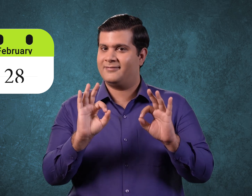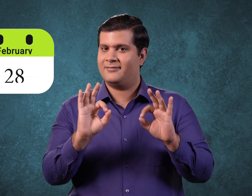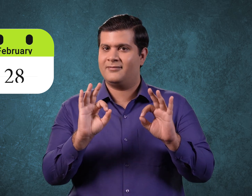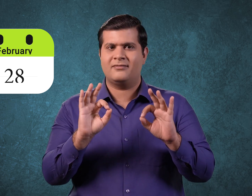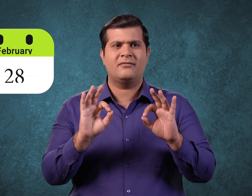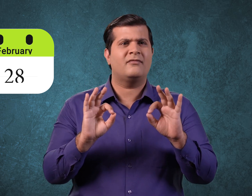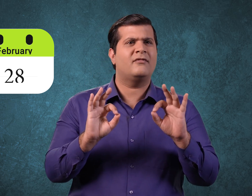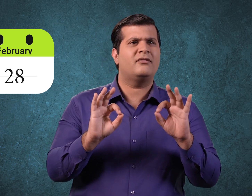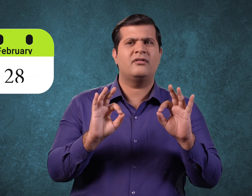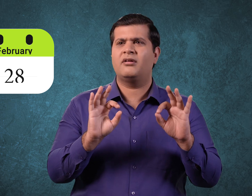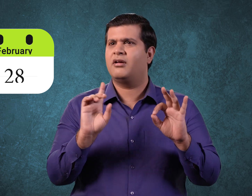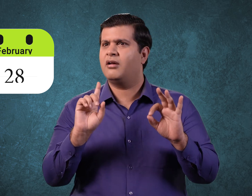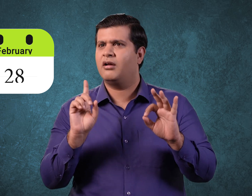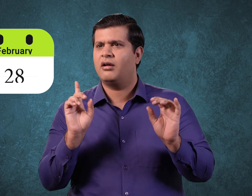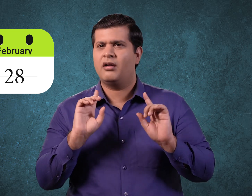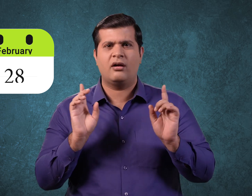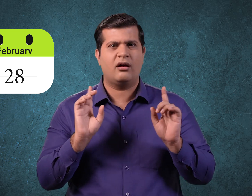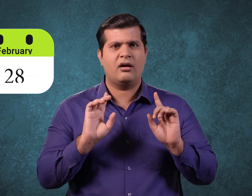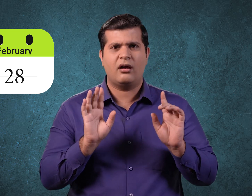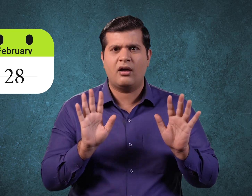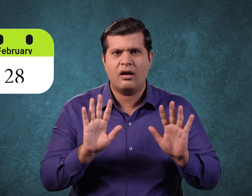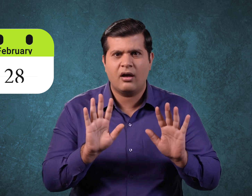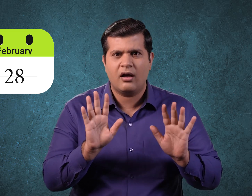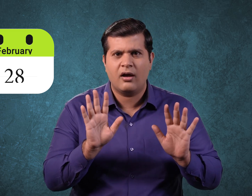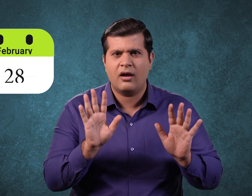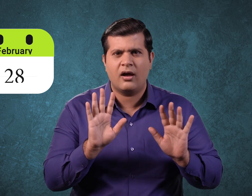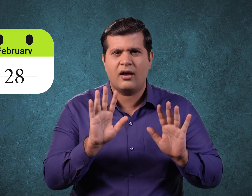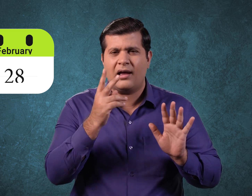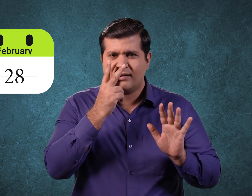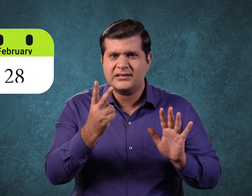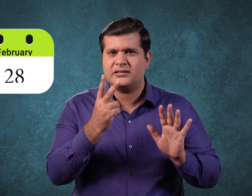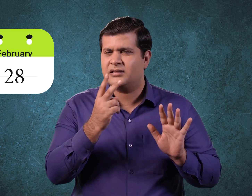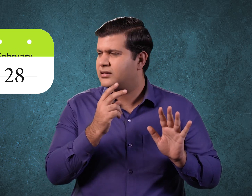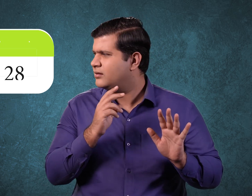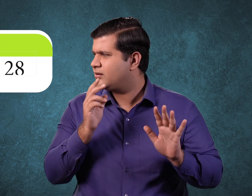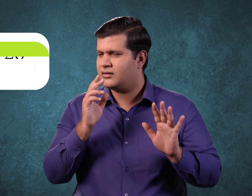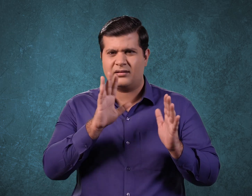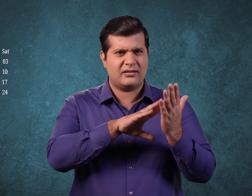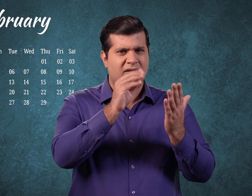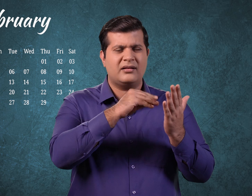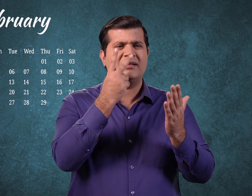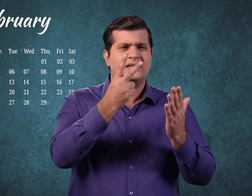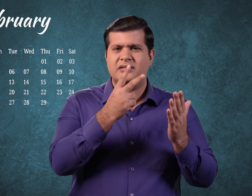What? No? Check it again. Go on, check the calendar.